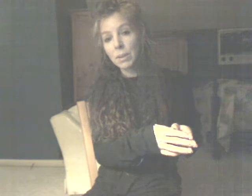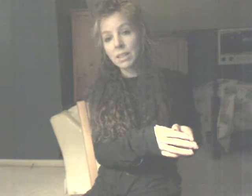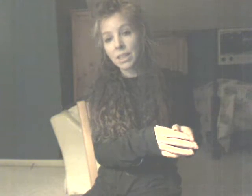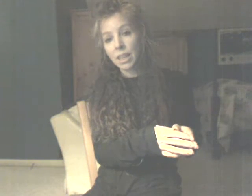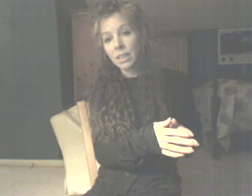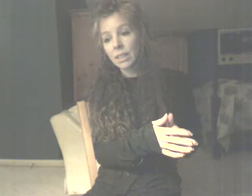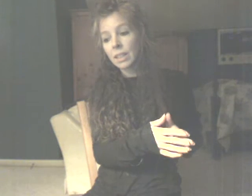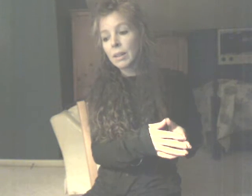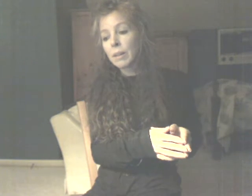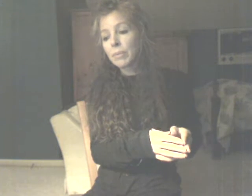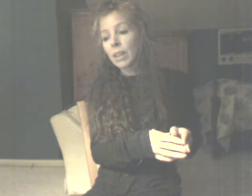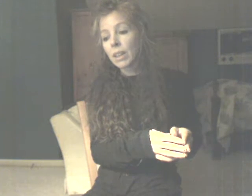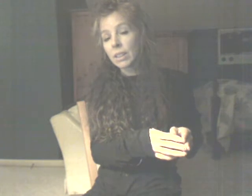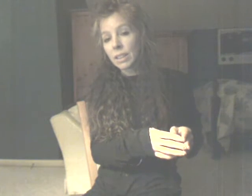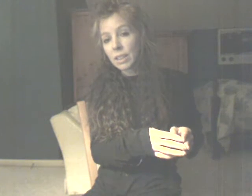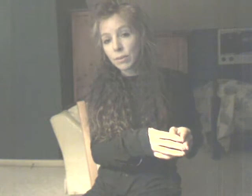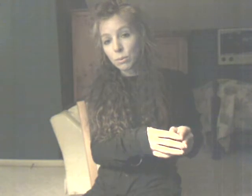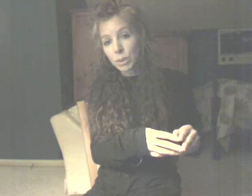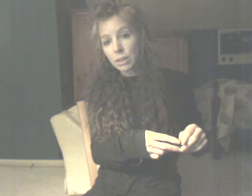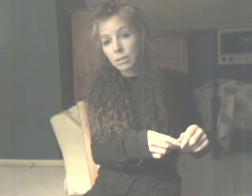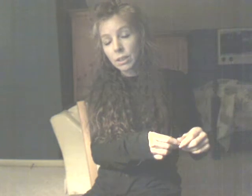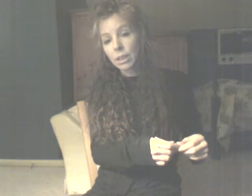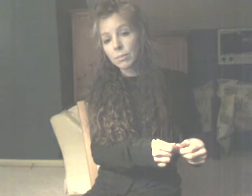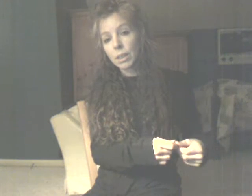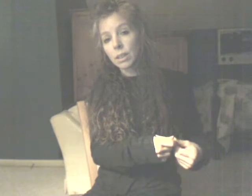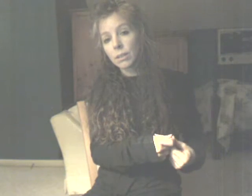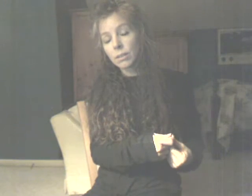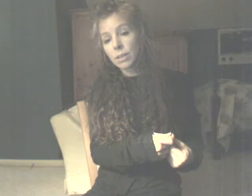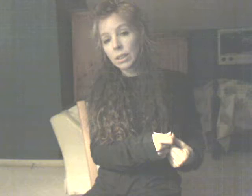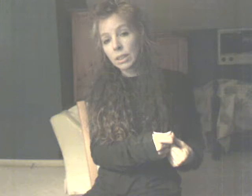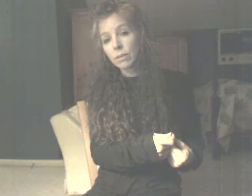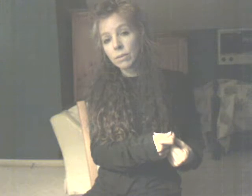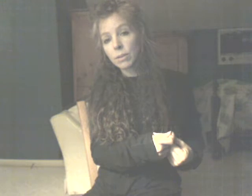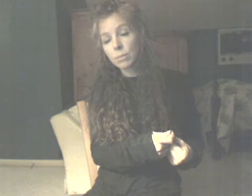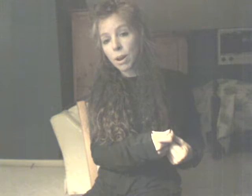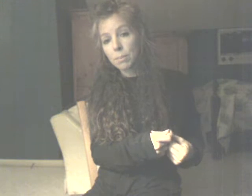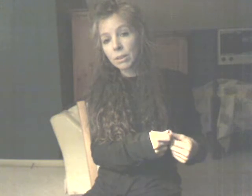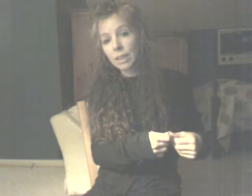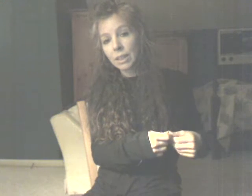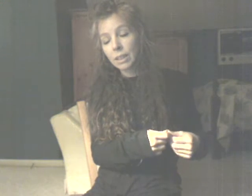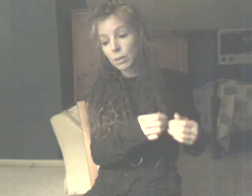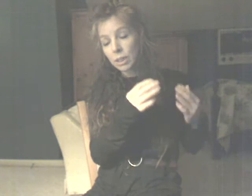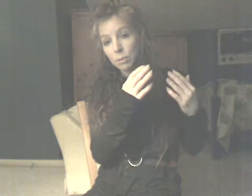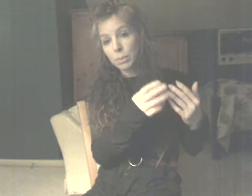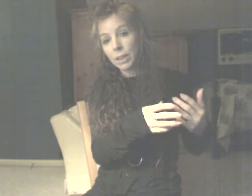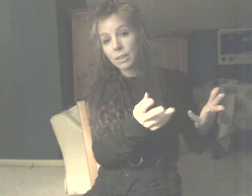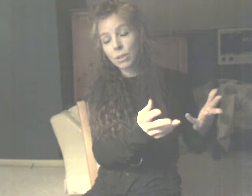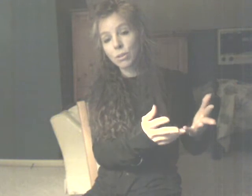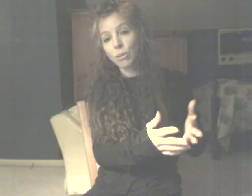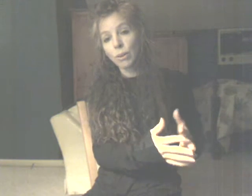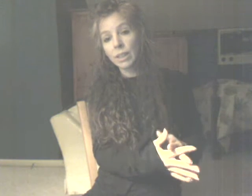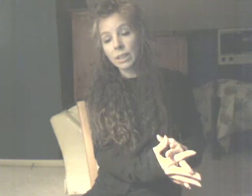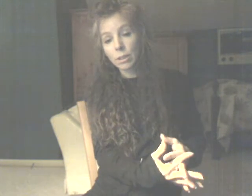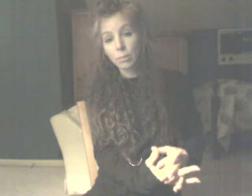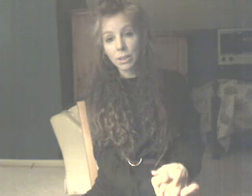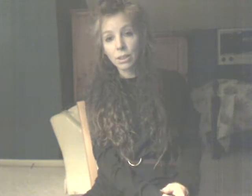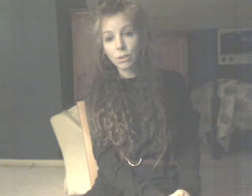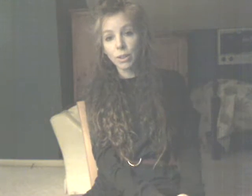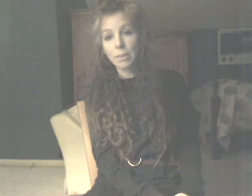is dead and that it never will, um, live properly. It'll, it'll, be destroyed. It'll be destroyed by